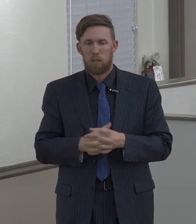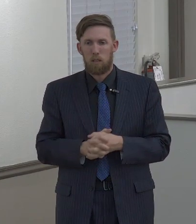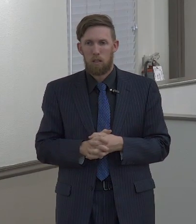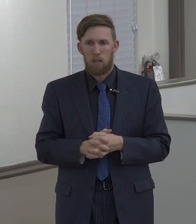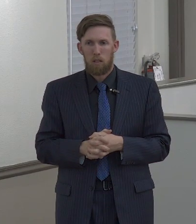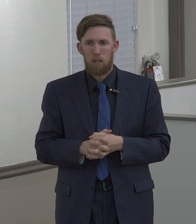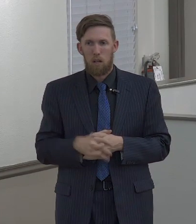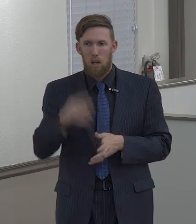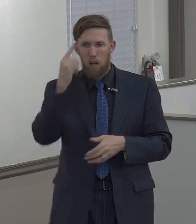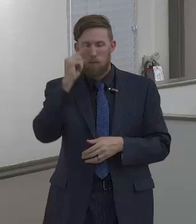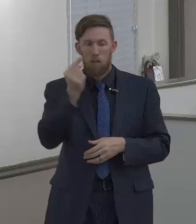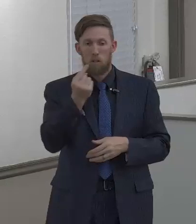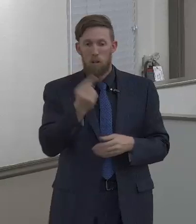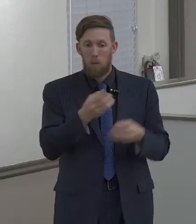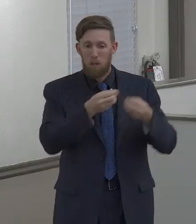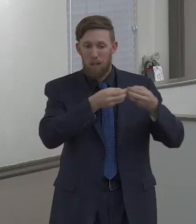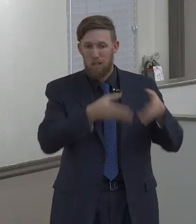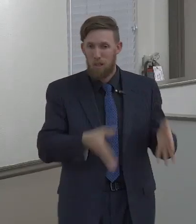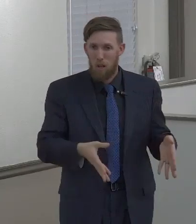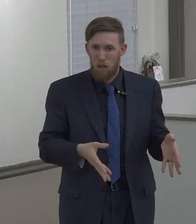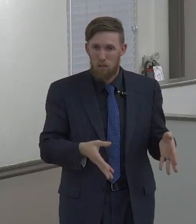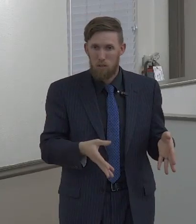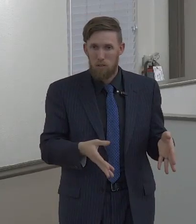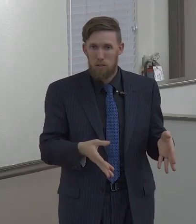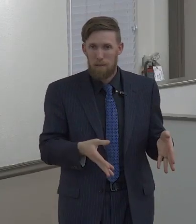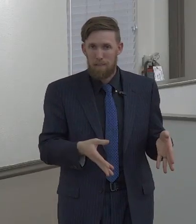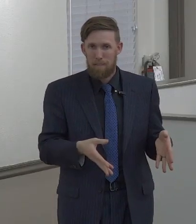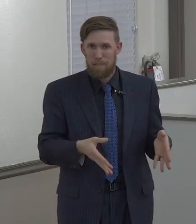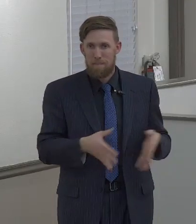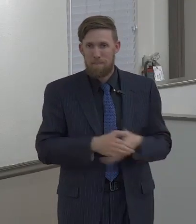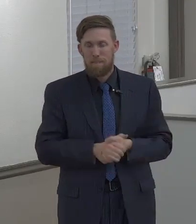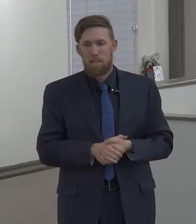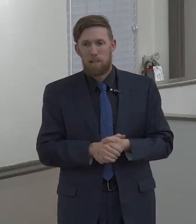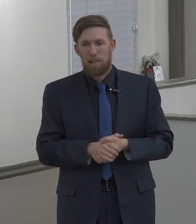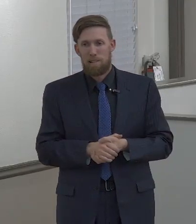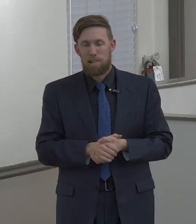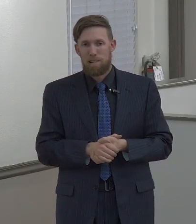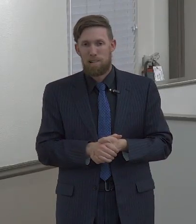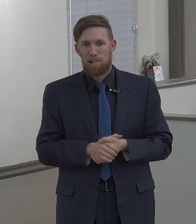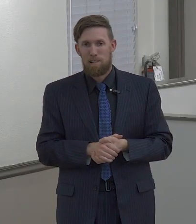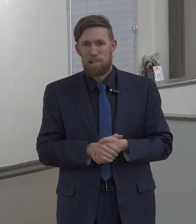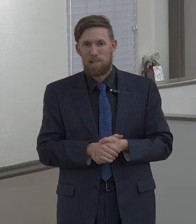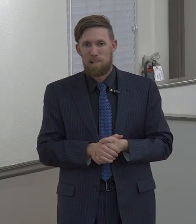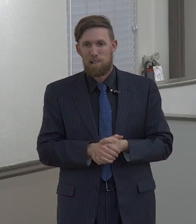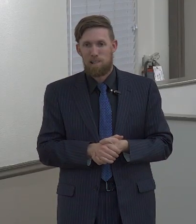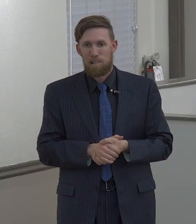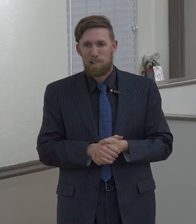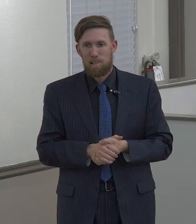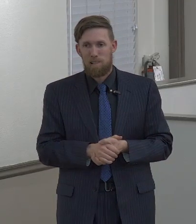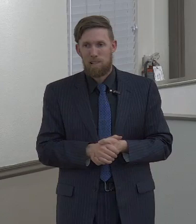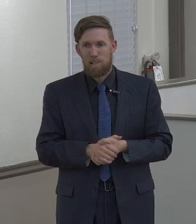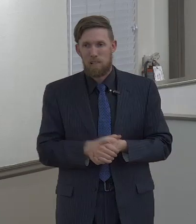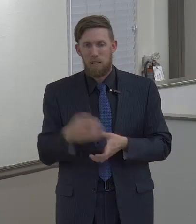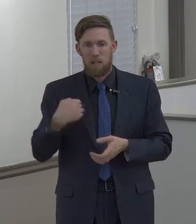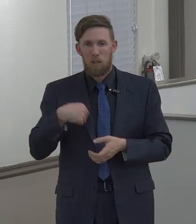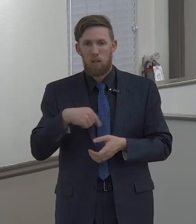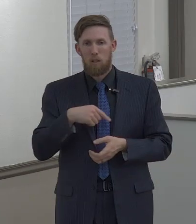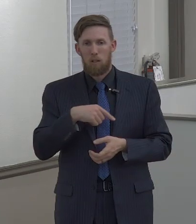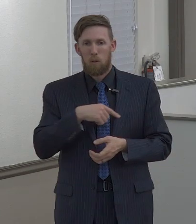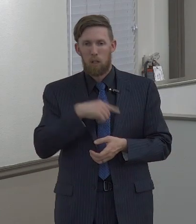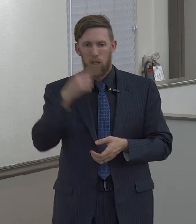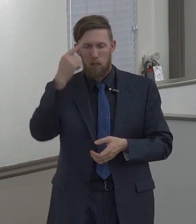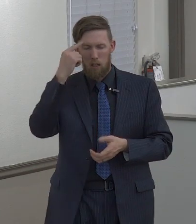condemnation? we believe that an unsaved person will spend eternity